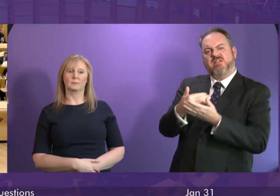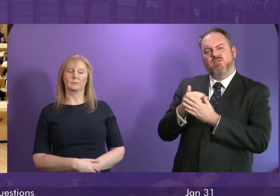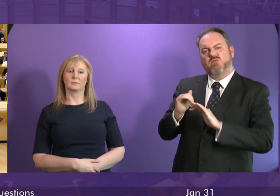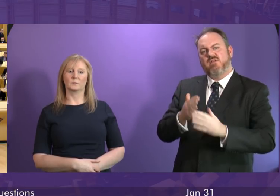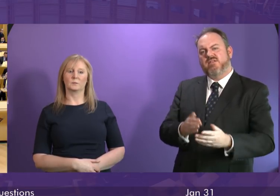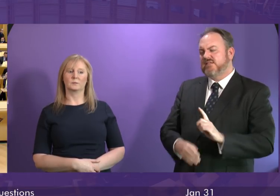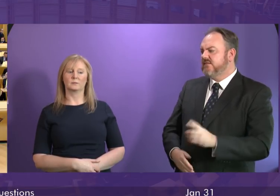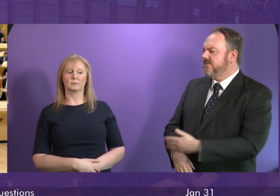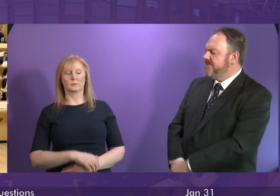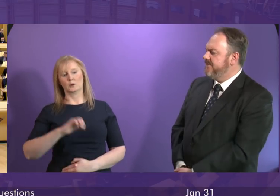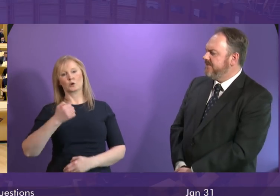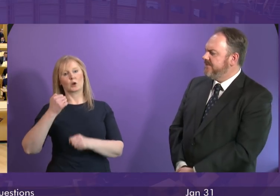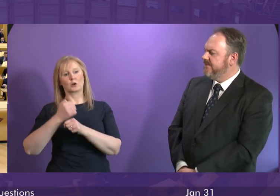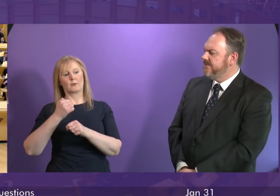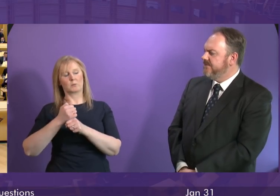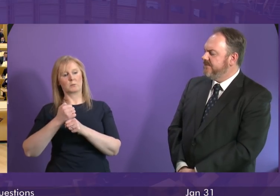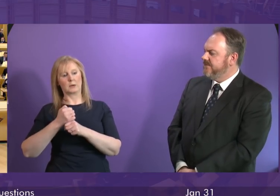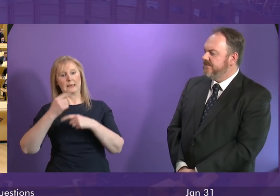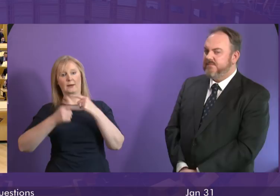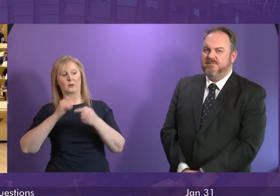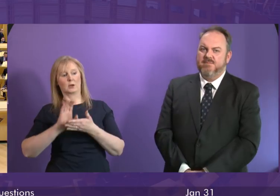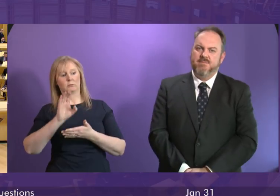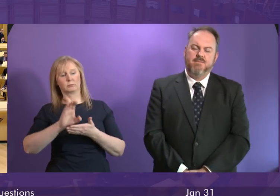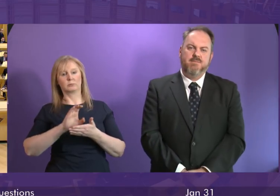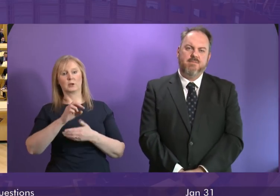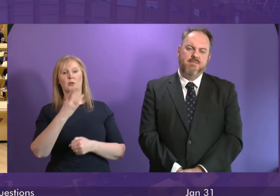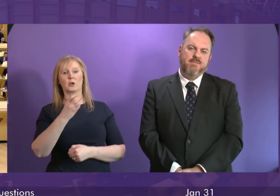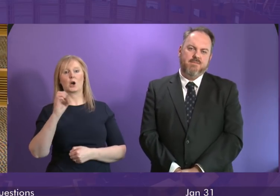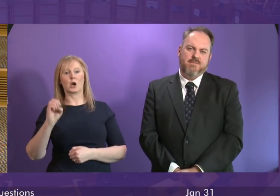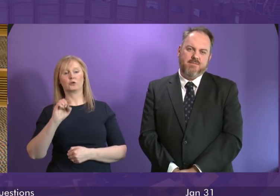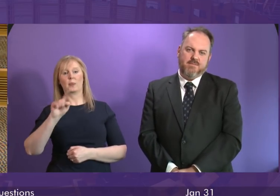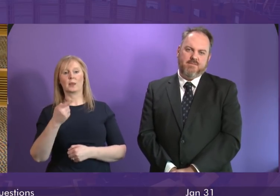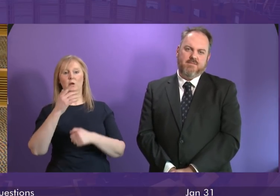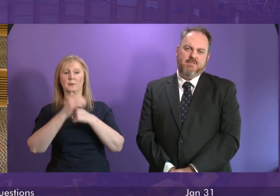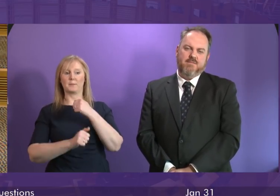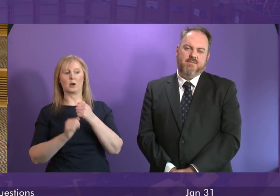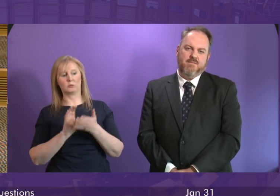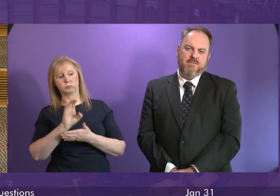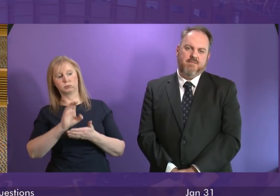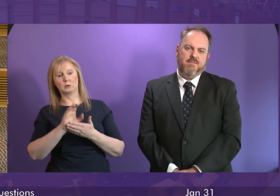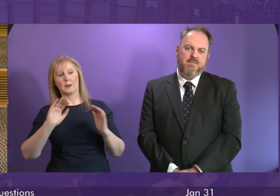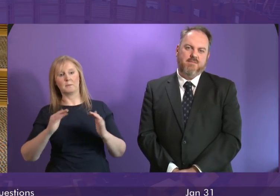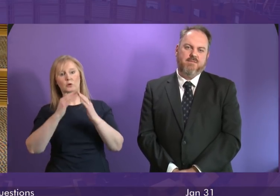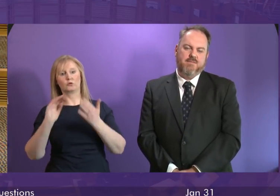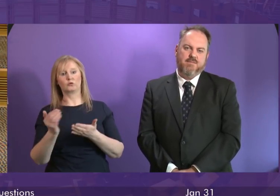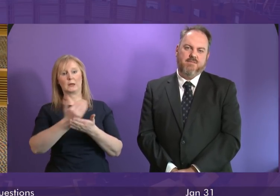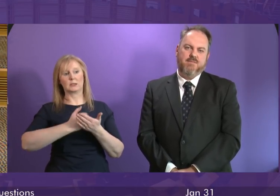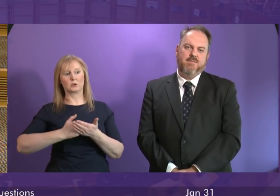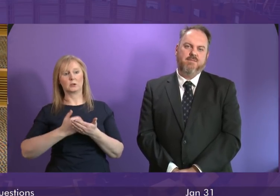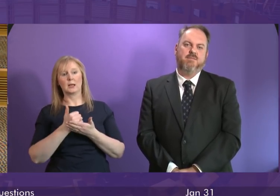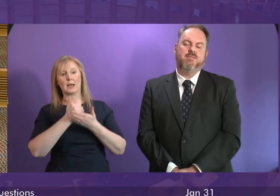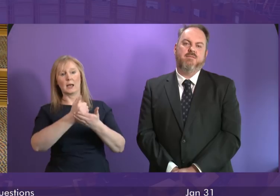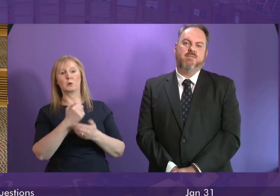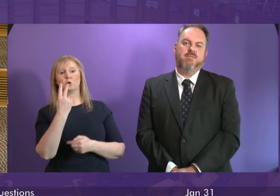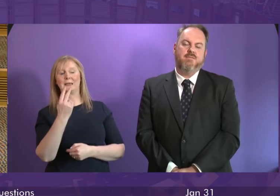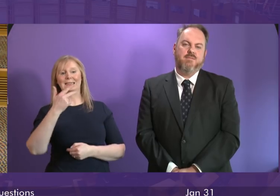Government provides annual grant funding of more than £300,000 to Scottish Mountain Rescue to help all 28 volunteer